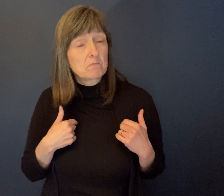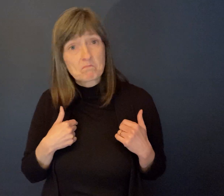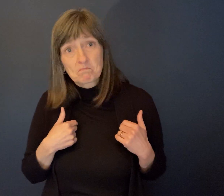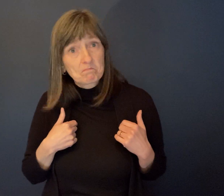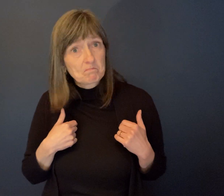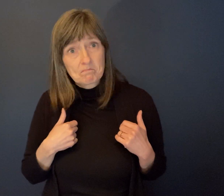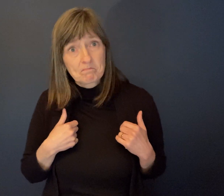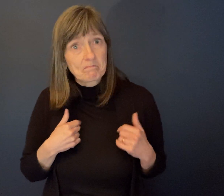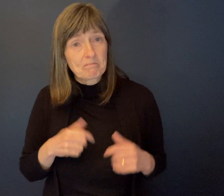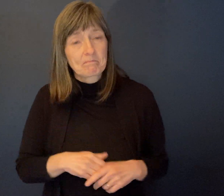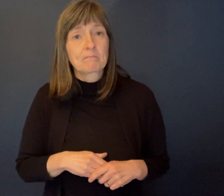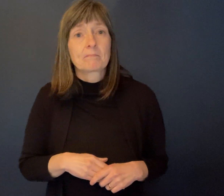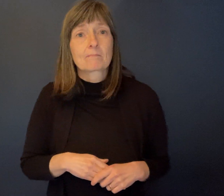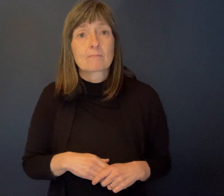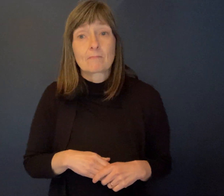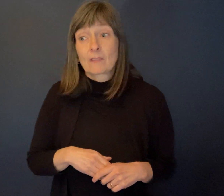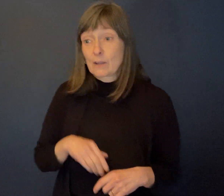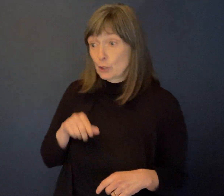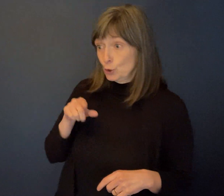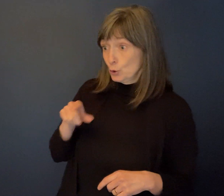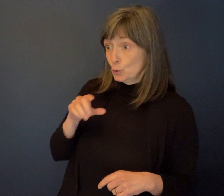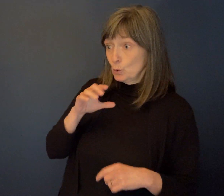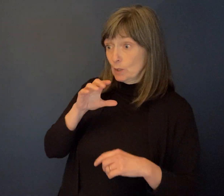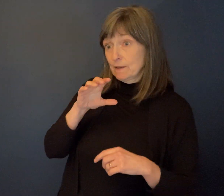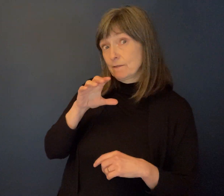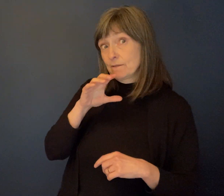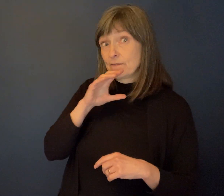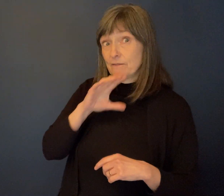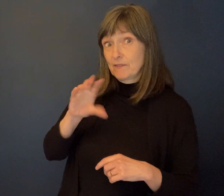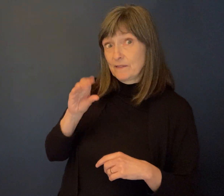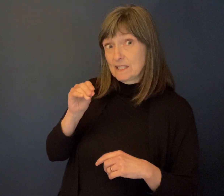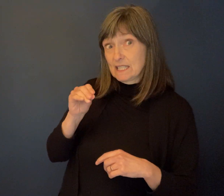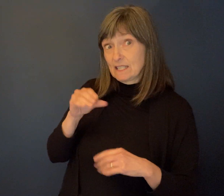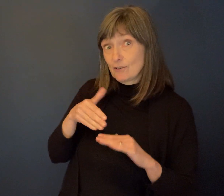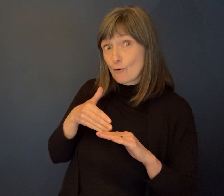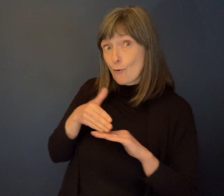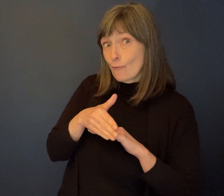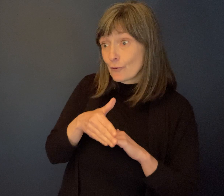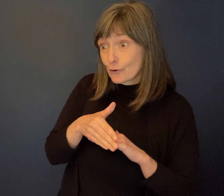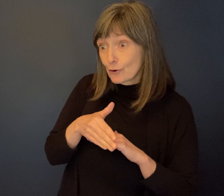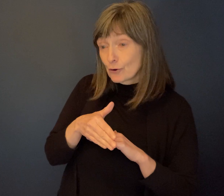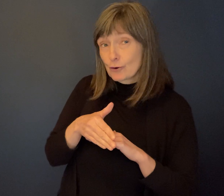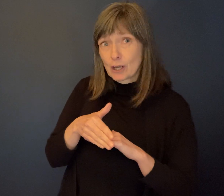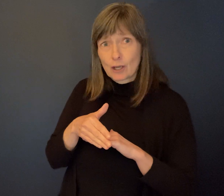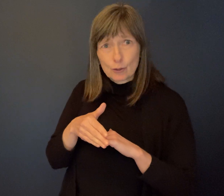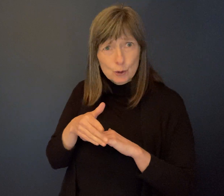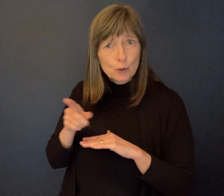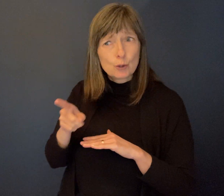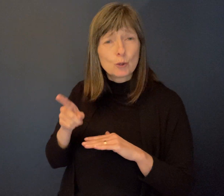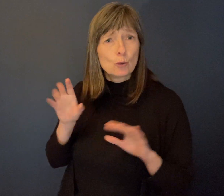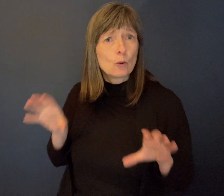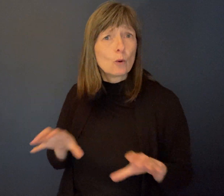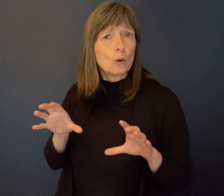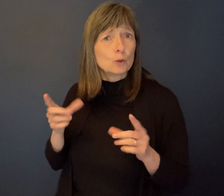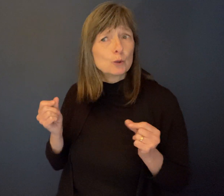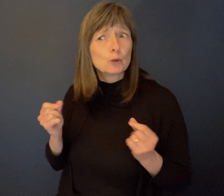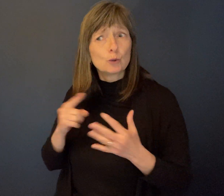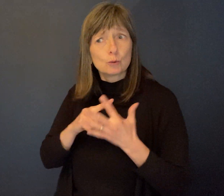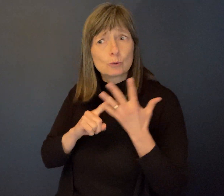only did you reach 50 and beyond a little bit, you've done an awful lot. mean, you went on and worked. Tell me about